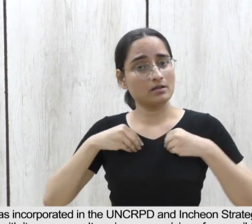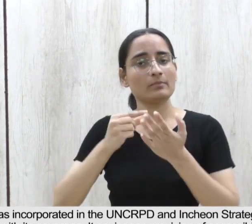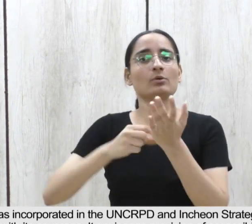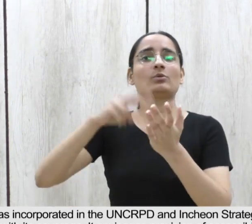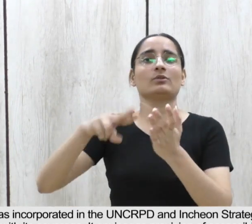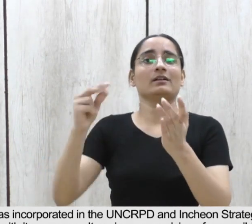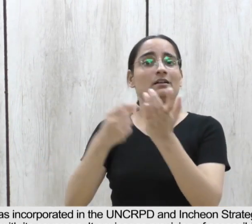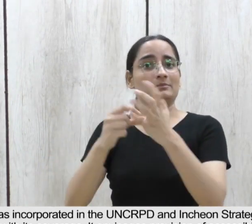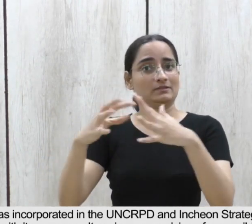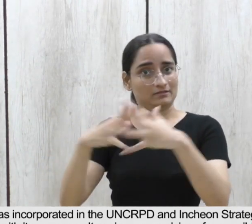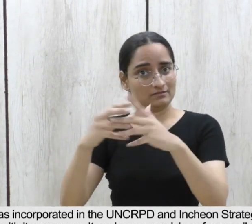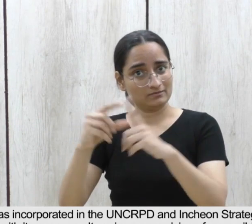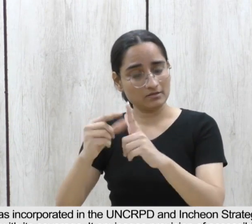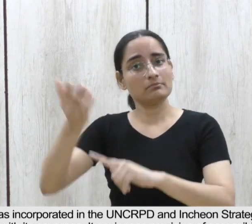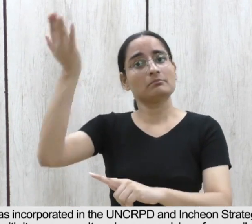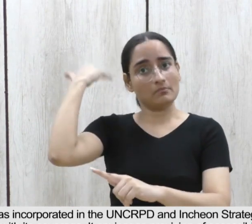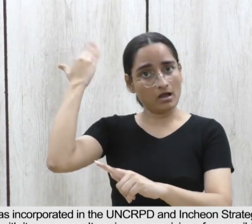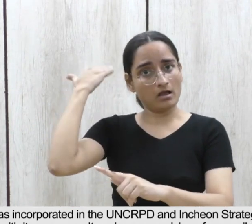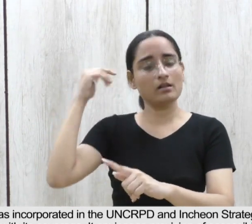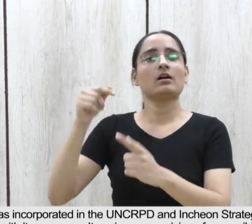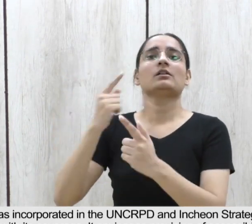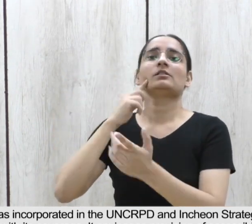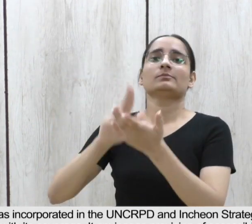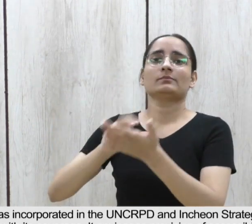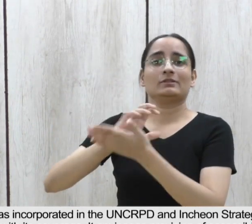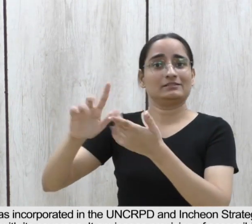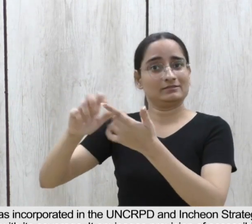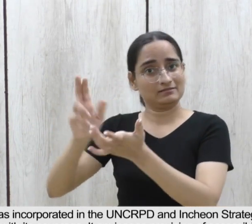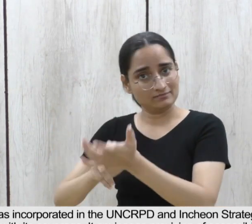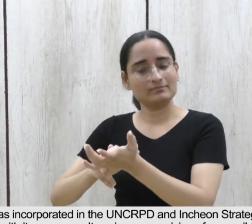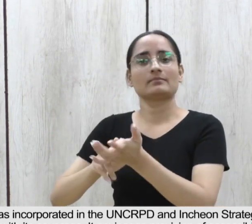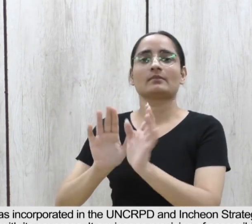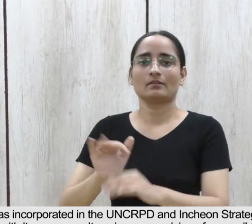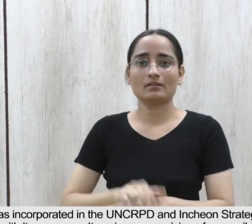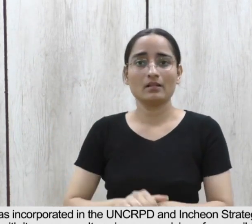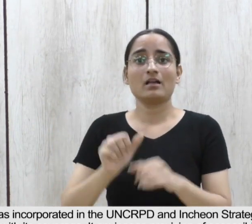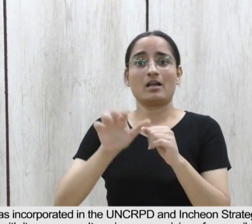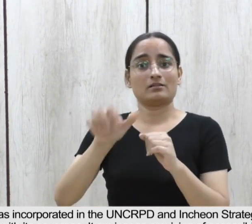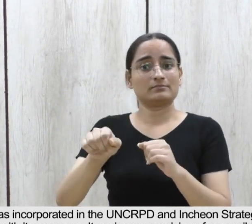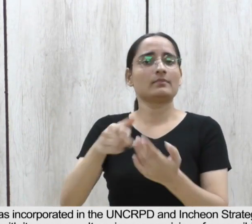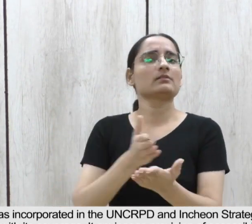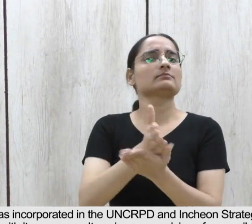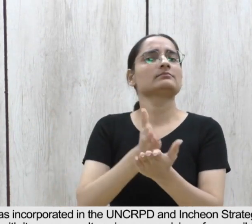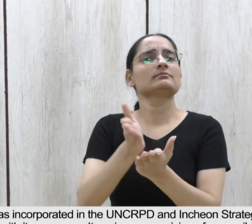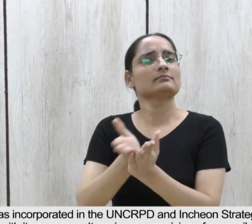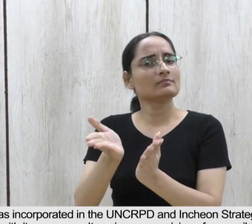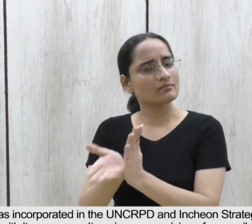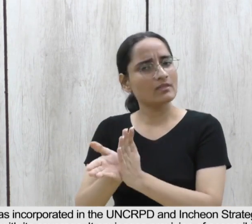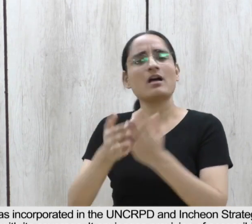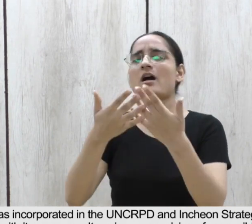in turn the strategy and expanded the scope of accessibility along with its coverage.